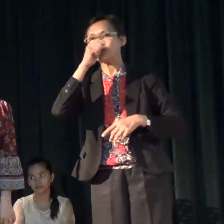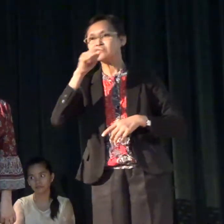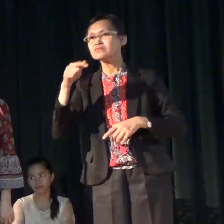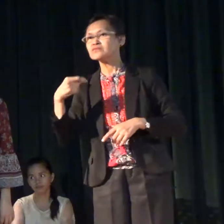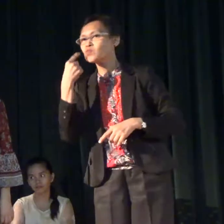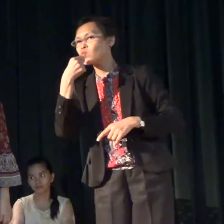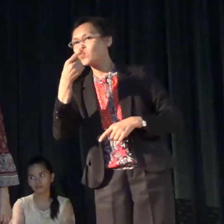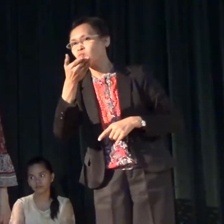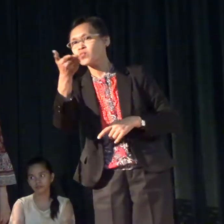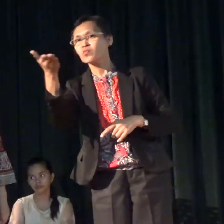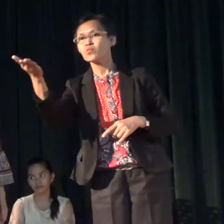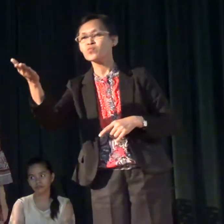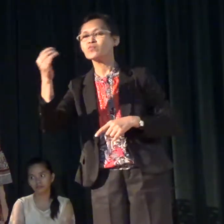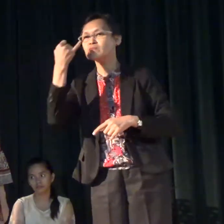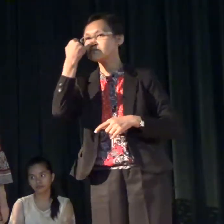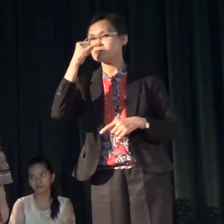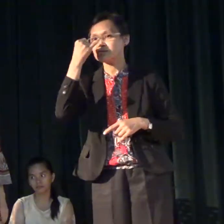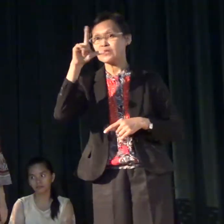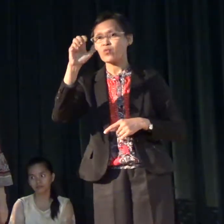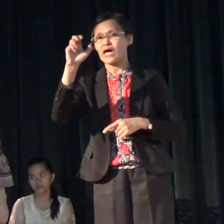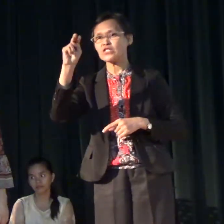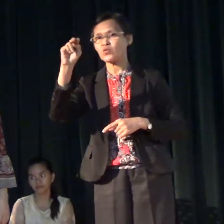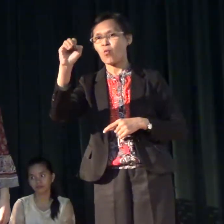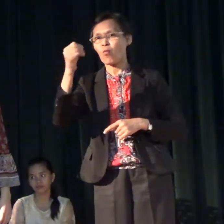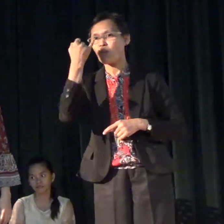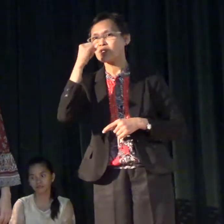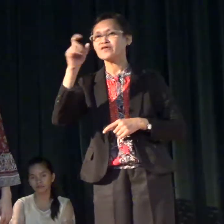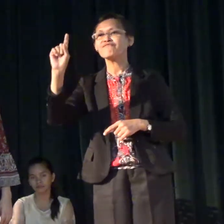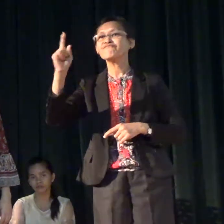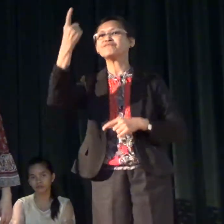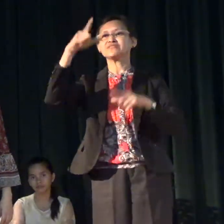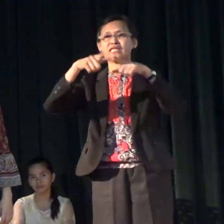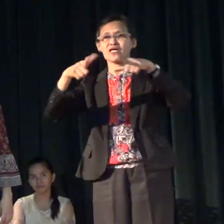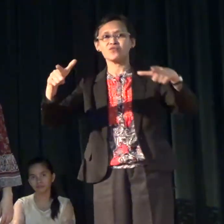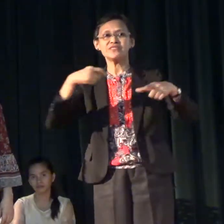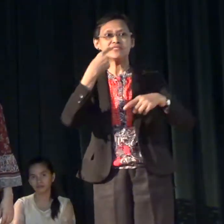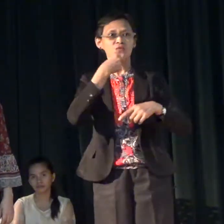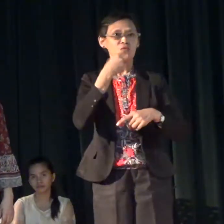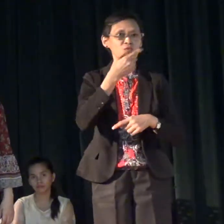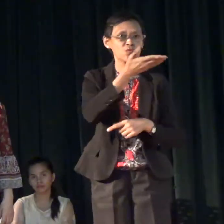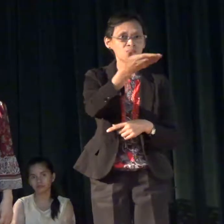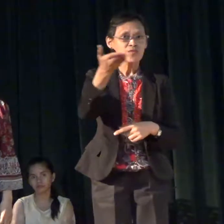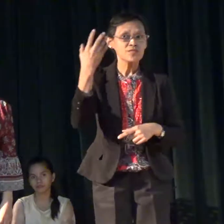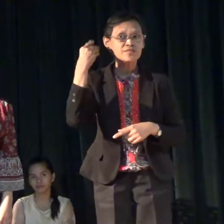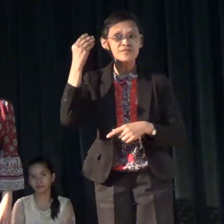you has Ilokano as your first language? Ilokano.